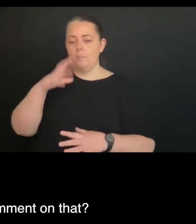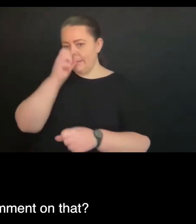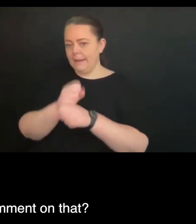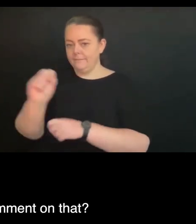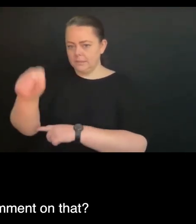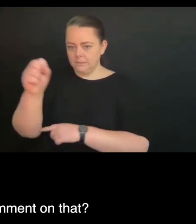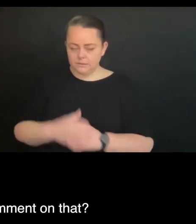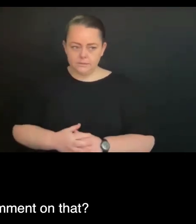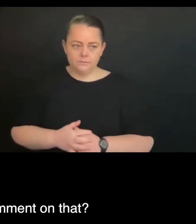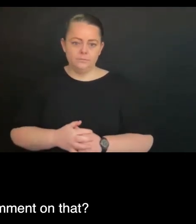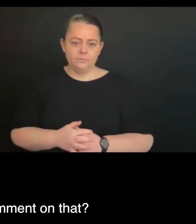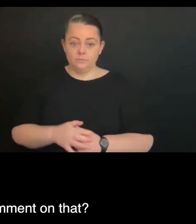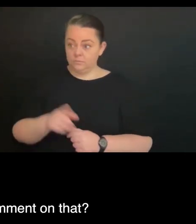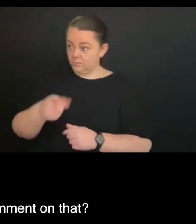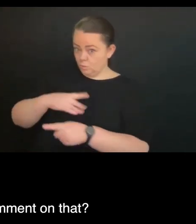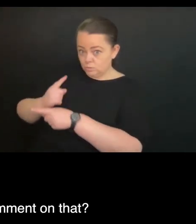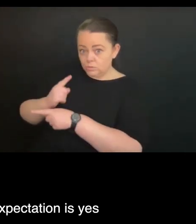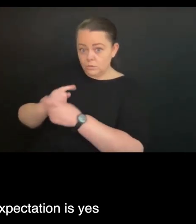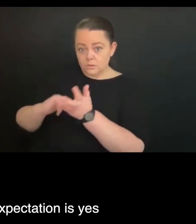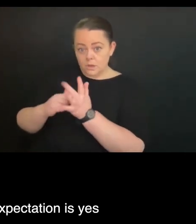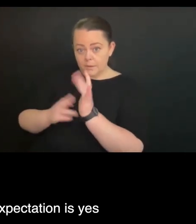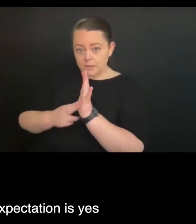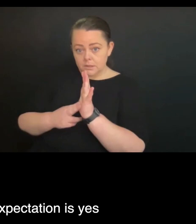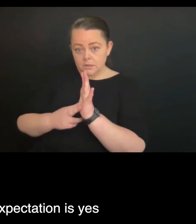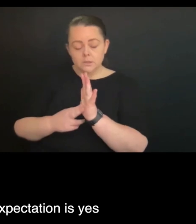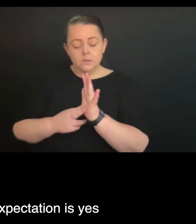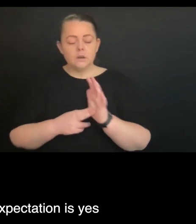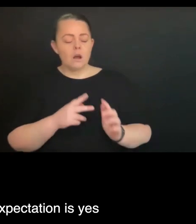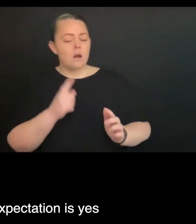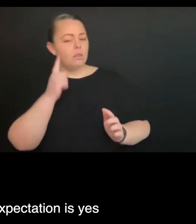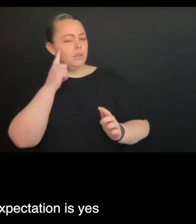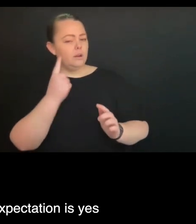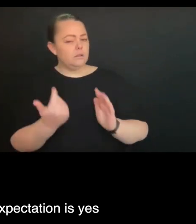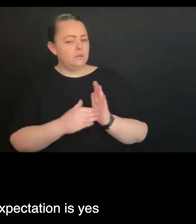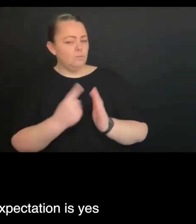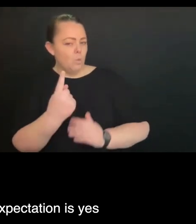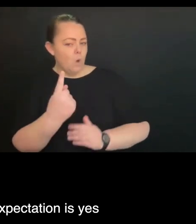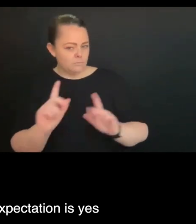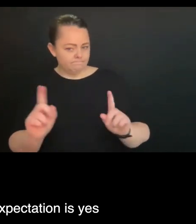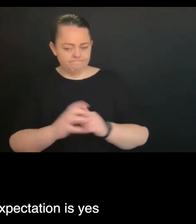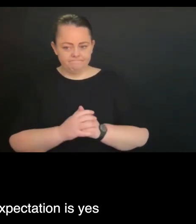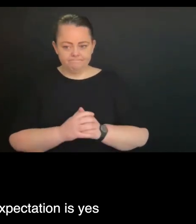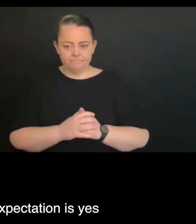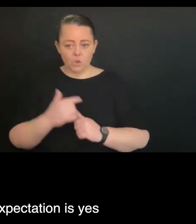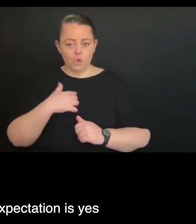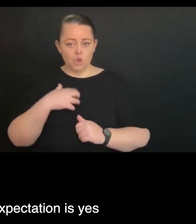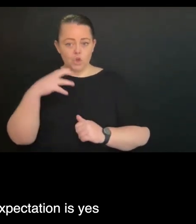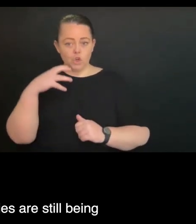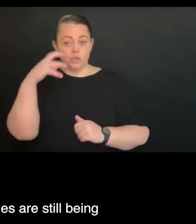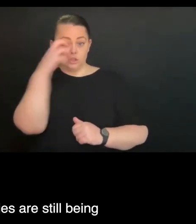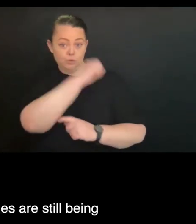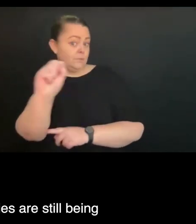Simon, are you happy to comment on that? I think just to add, Josh, I think my expectation is yes,